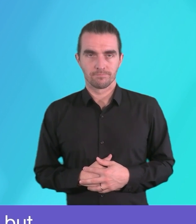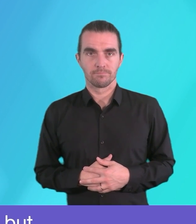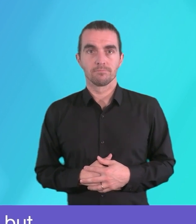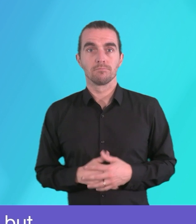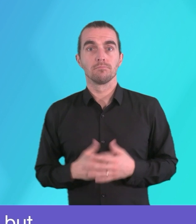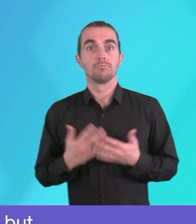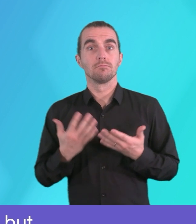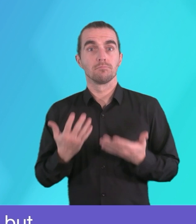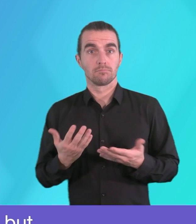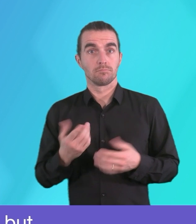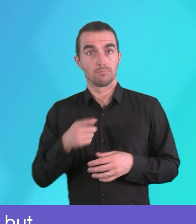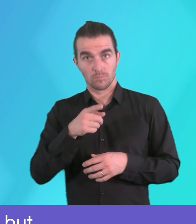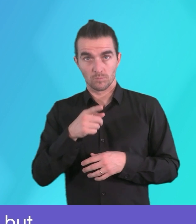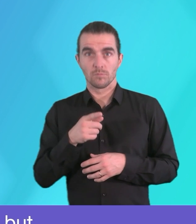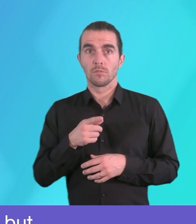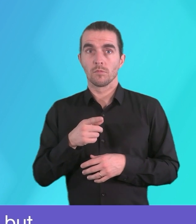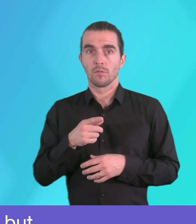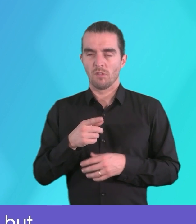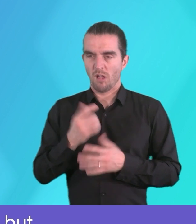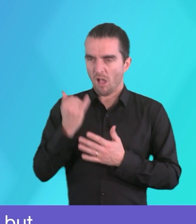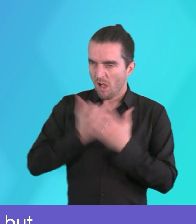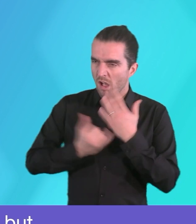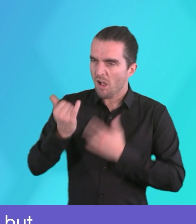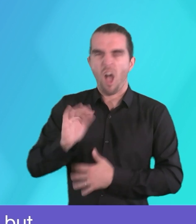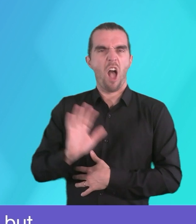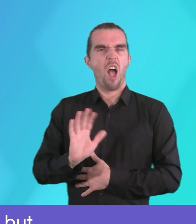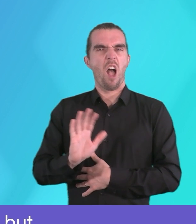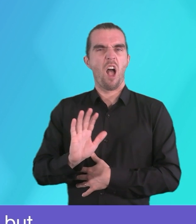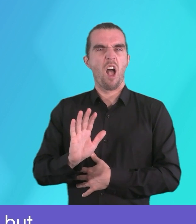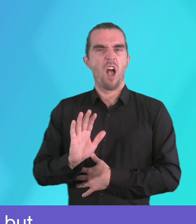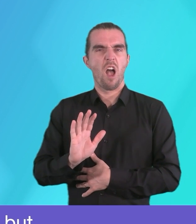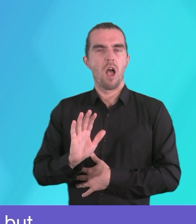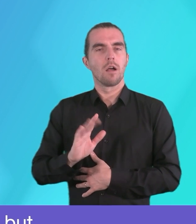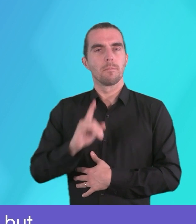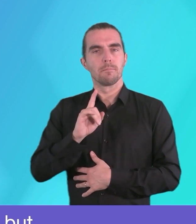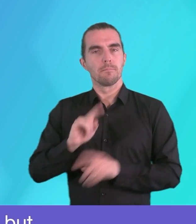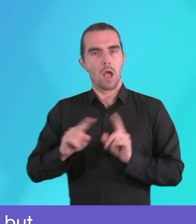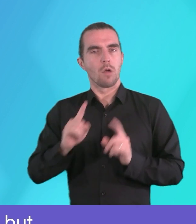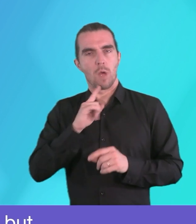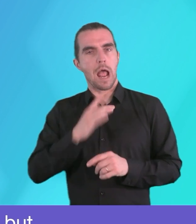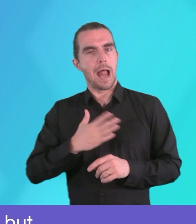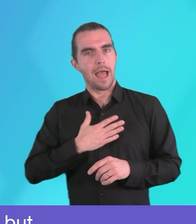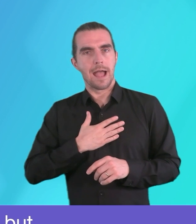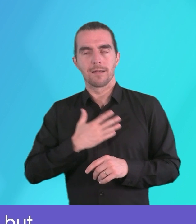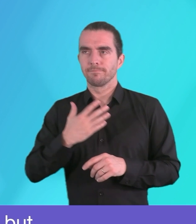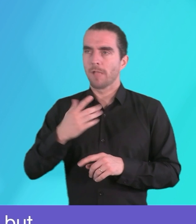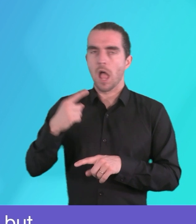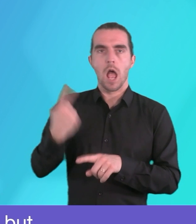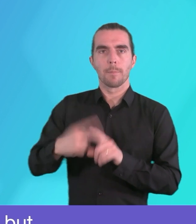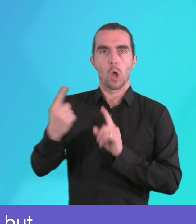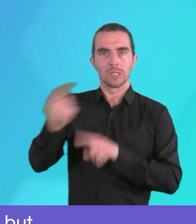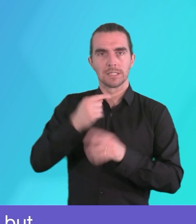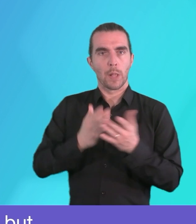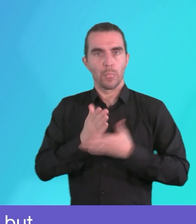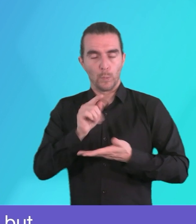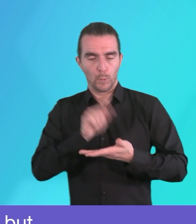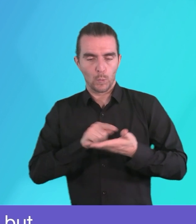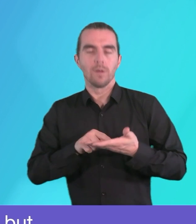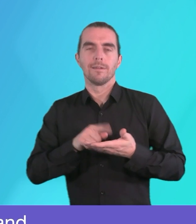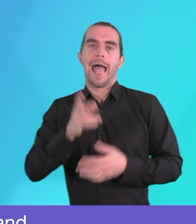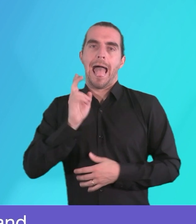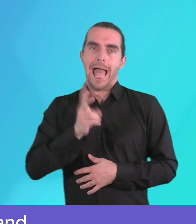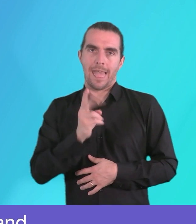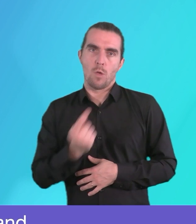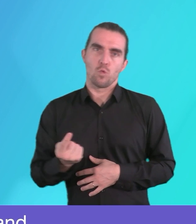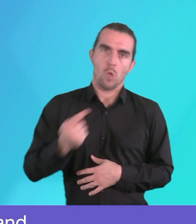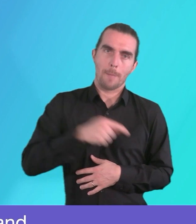If you cancel the voice call but still require emergency services you can reopen TAP SOS and make an alert through the